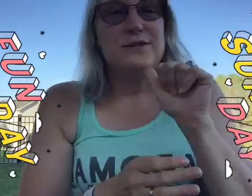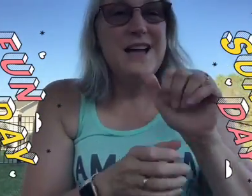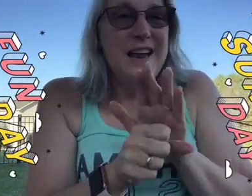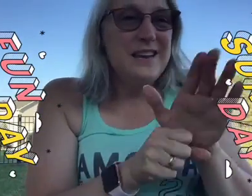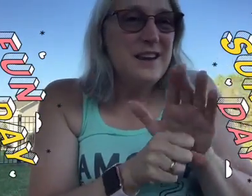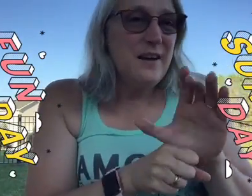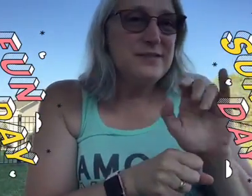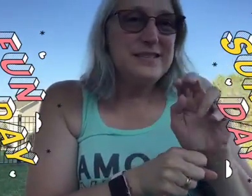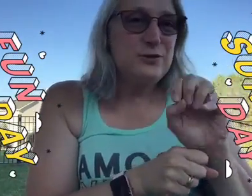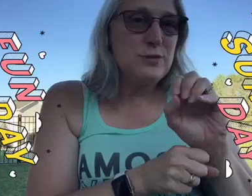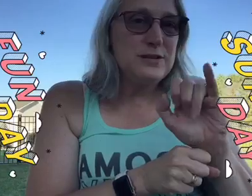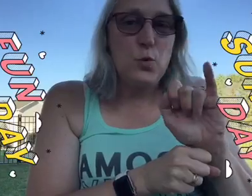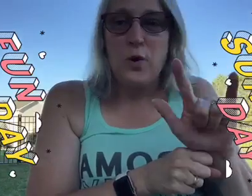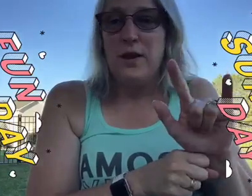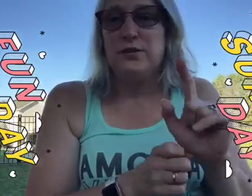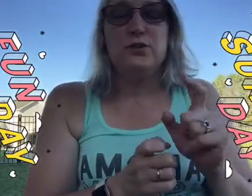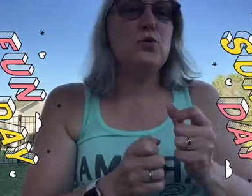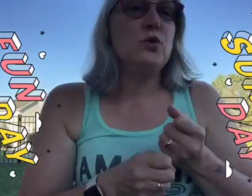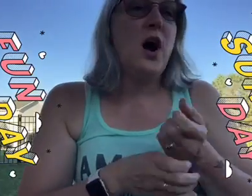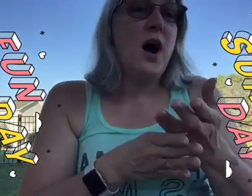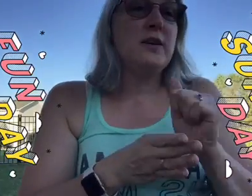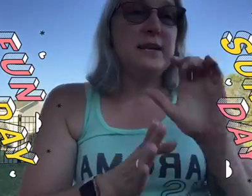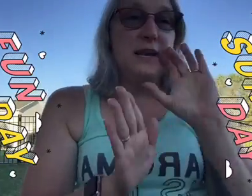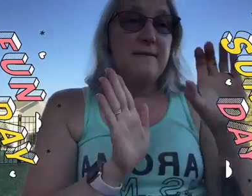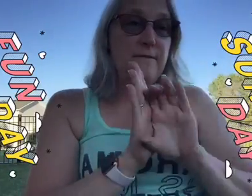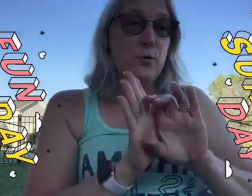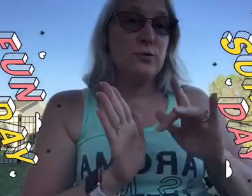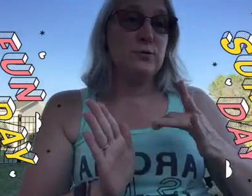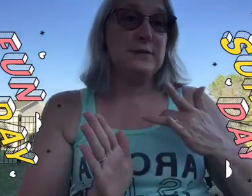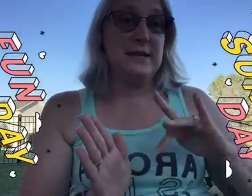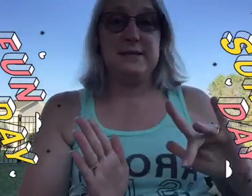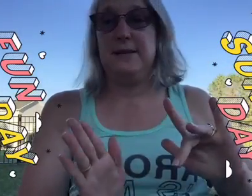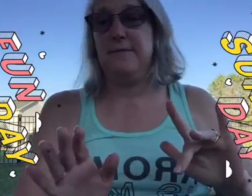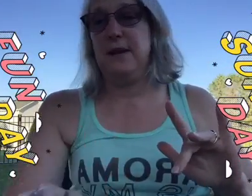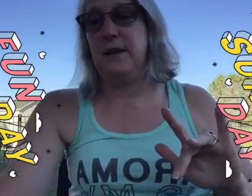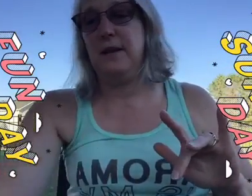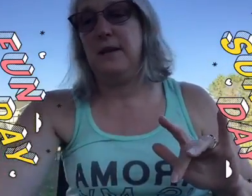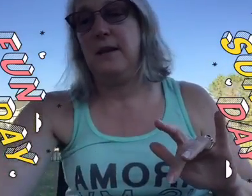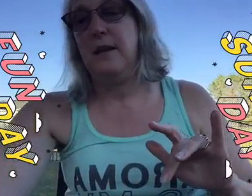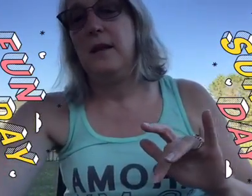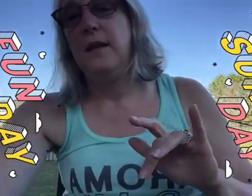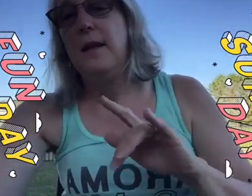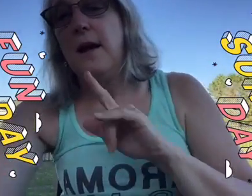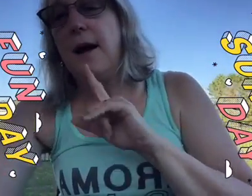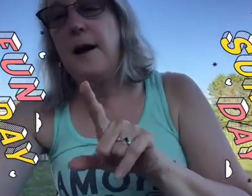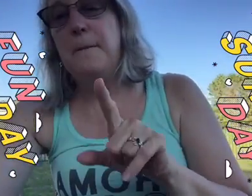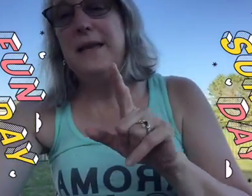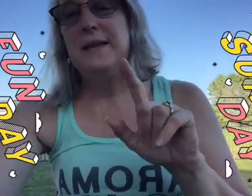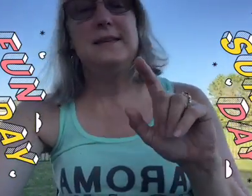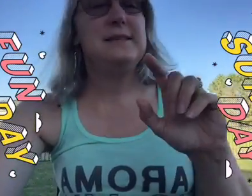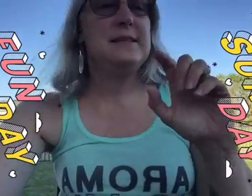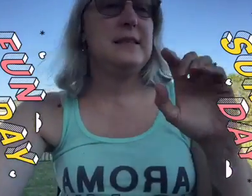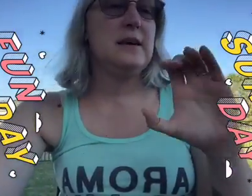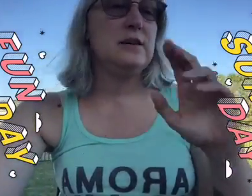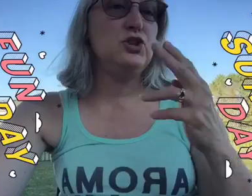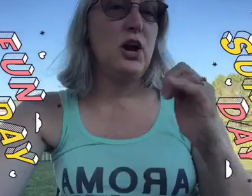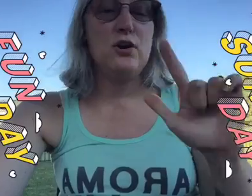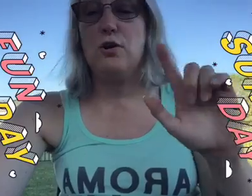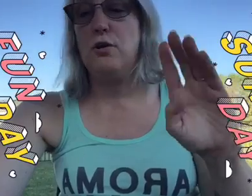there's not enough citrus oils to cause any photosensitivity um is the charcoal